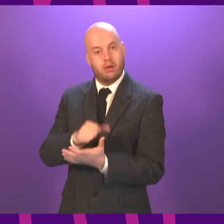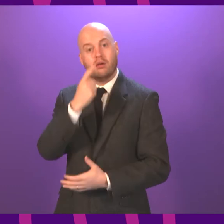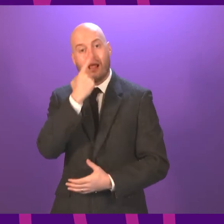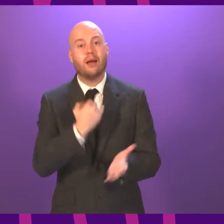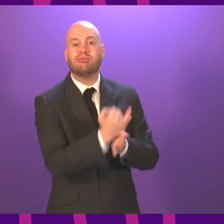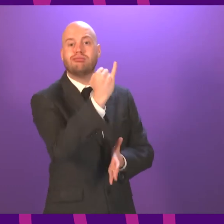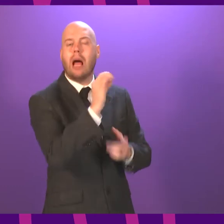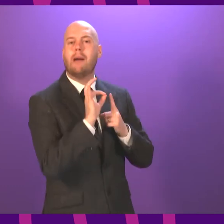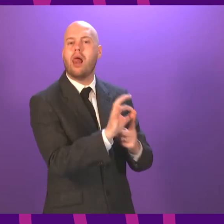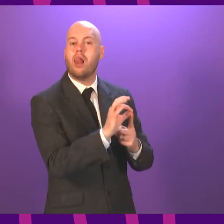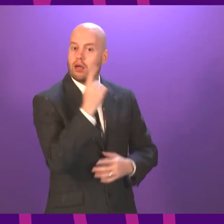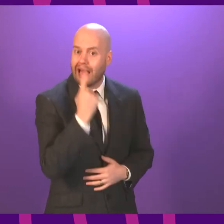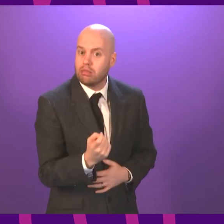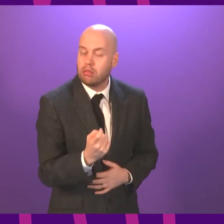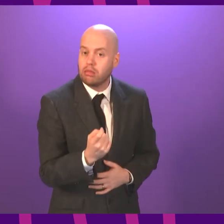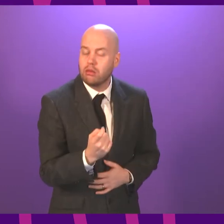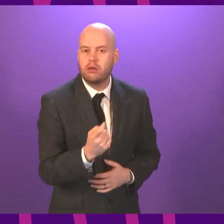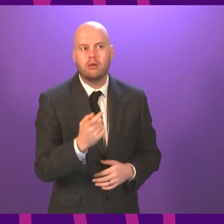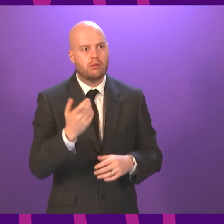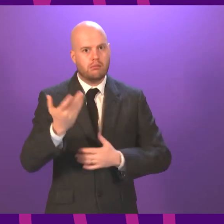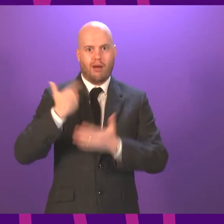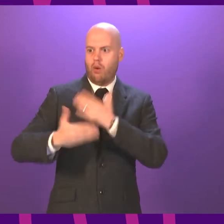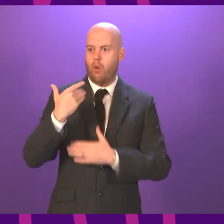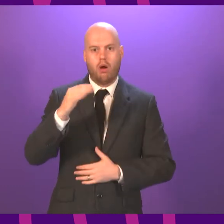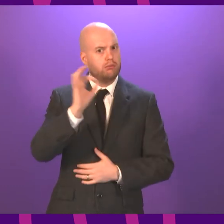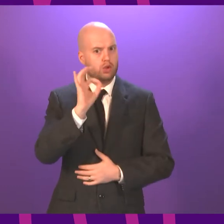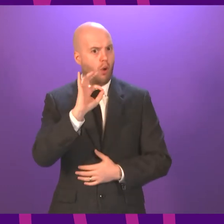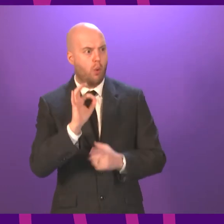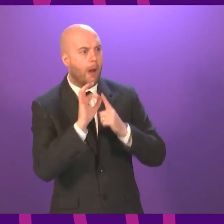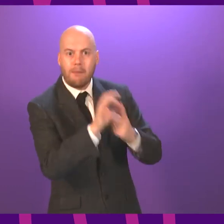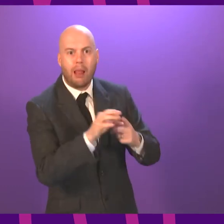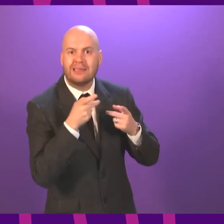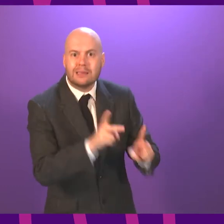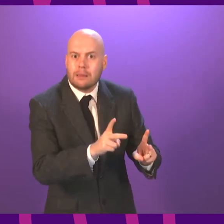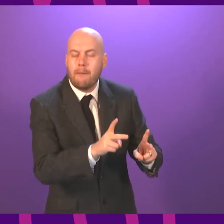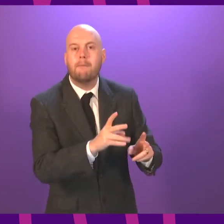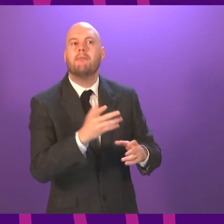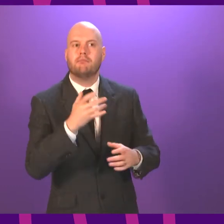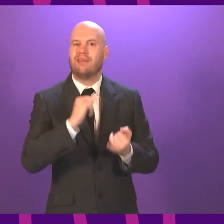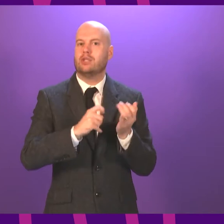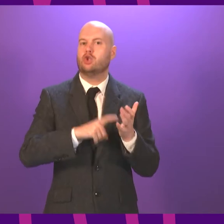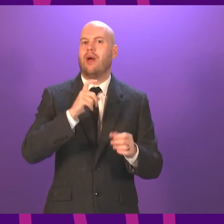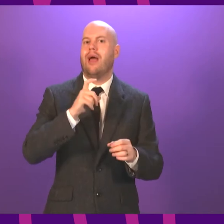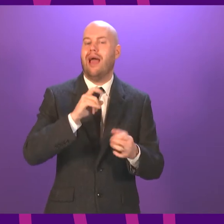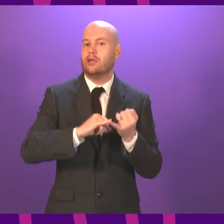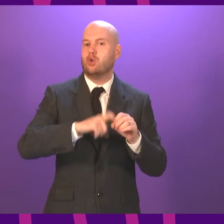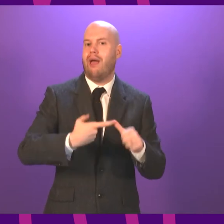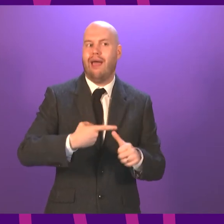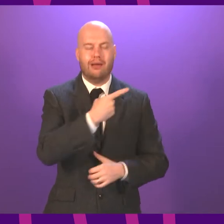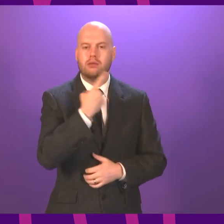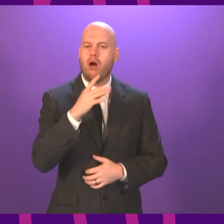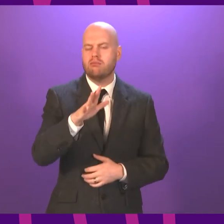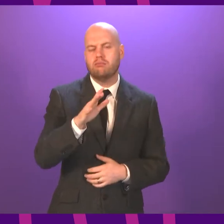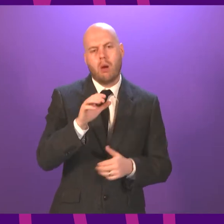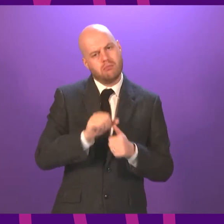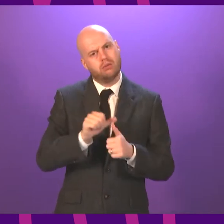example, whether there is a no-detriment appeal system or a symmetrical appeal system. The SQA has proposed a symmetrical system, which